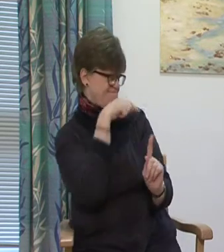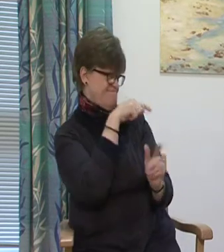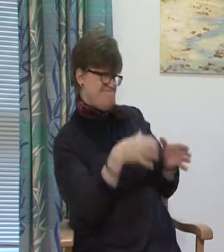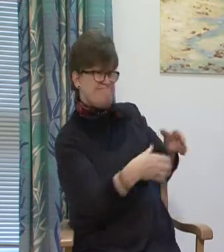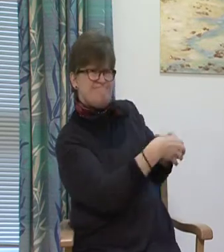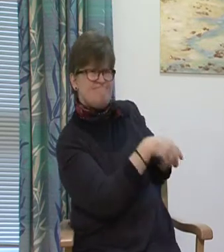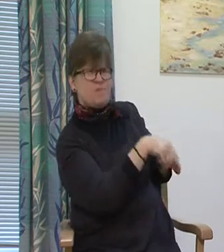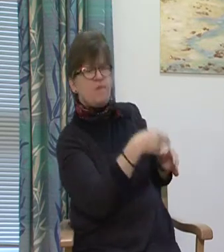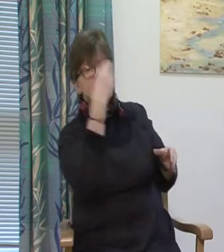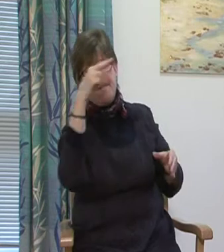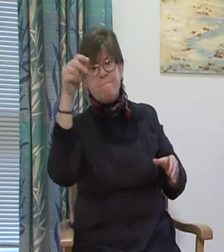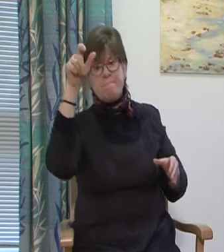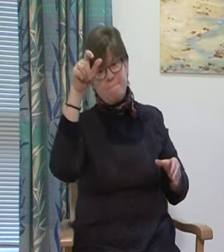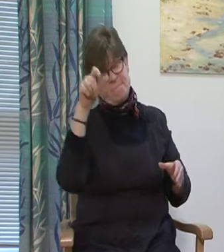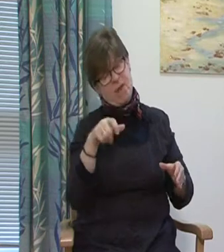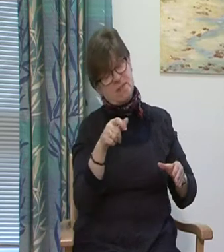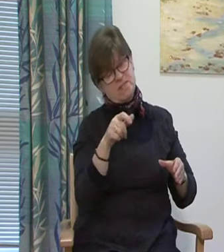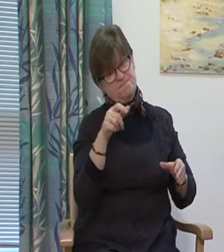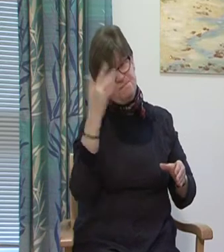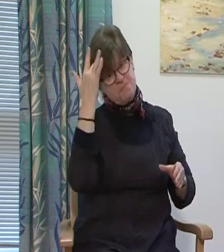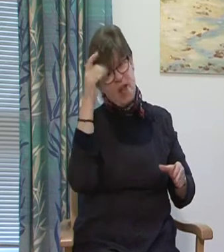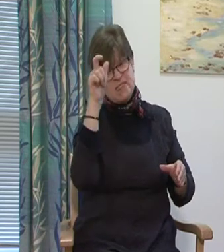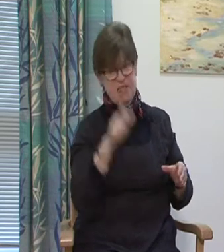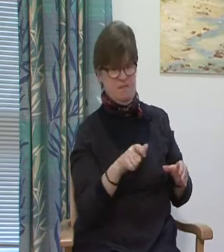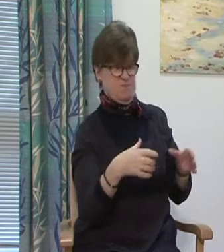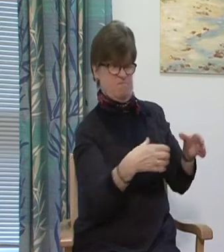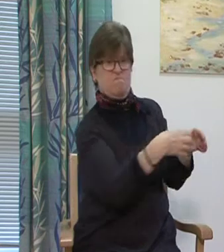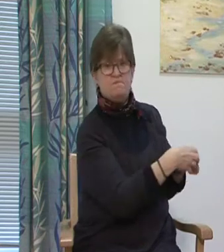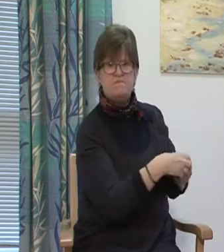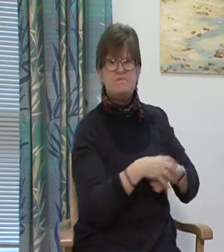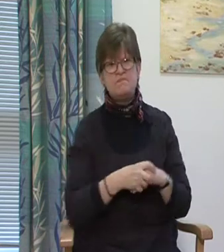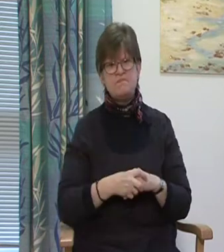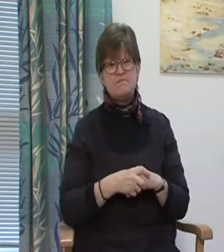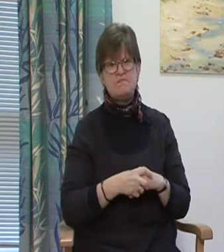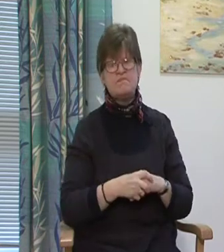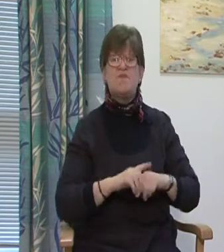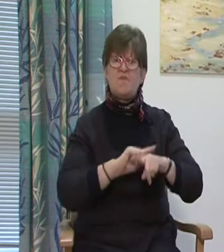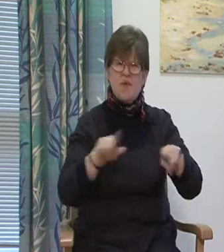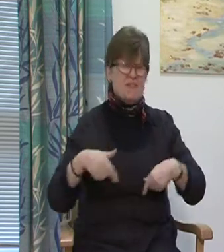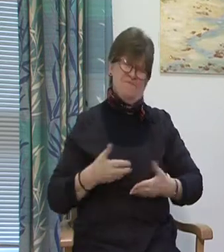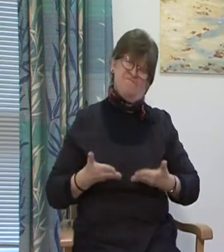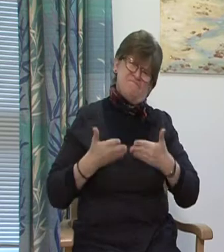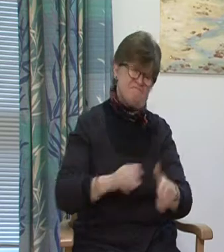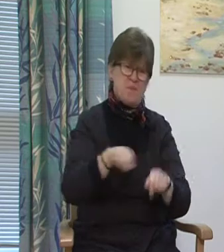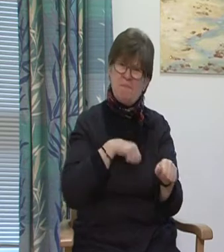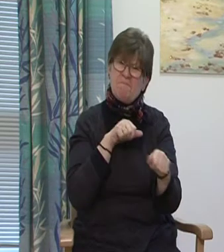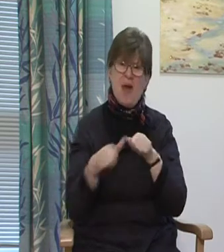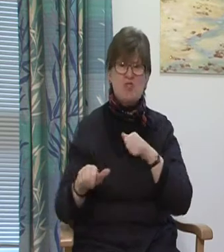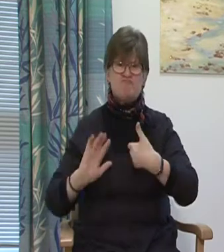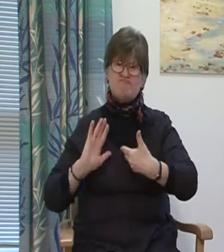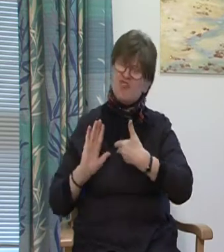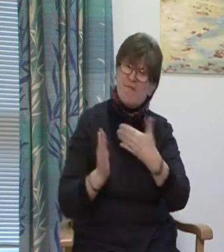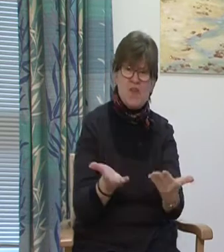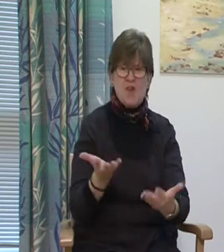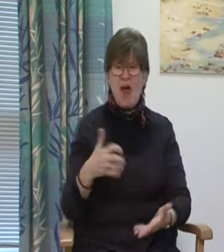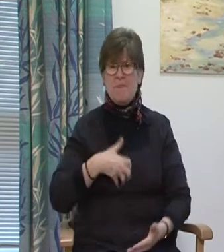We are committed to doing our best to resolve any complaint you may have. If, received our reply, you are still